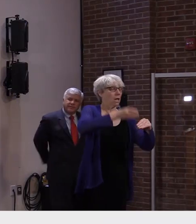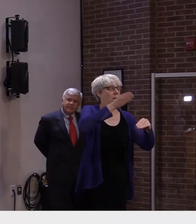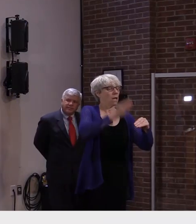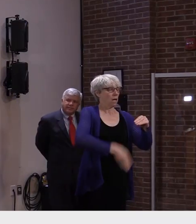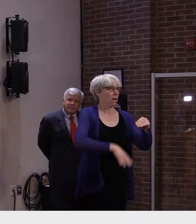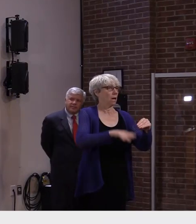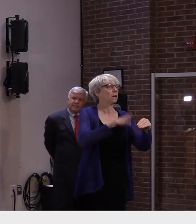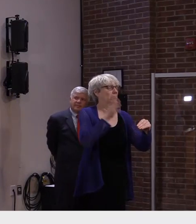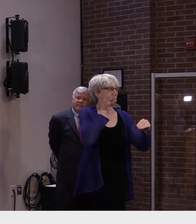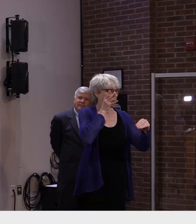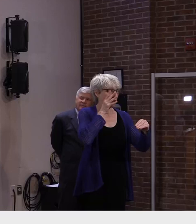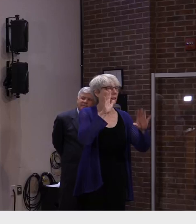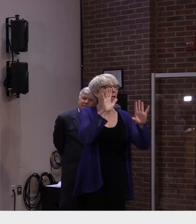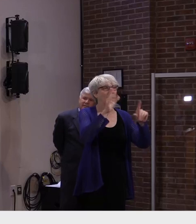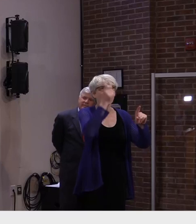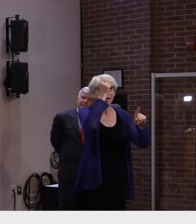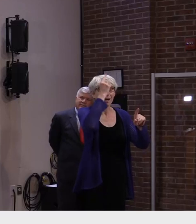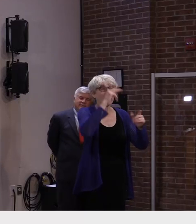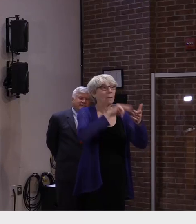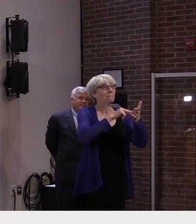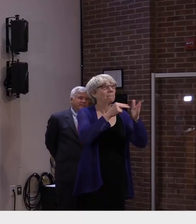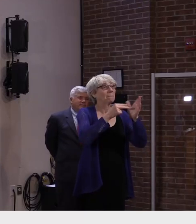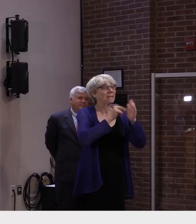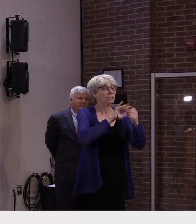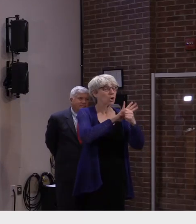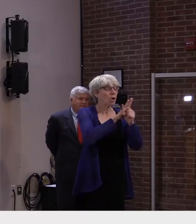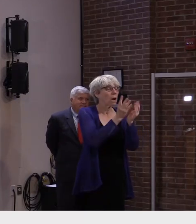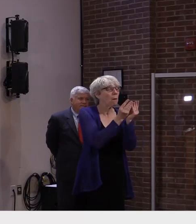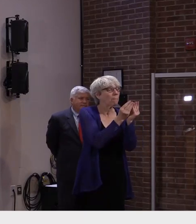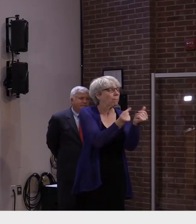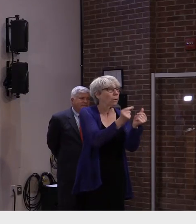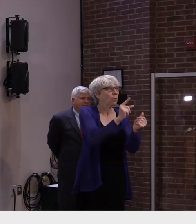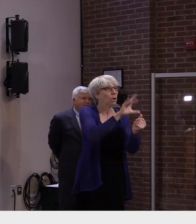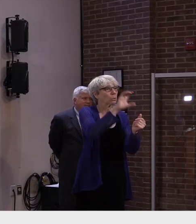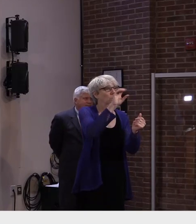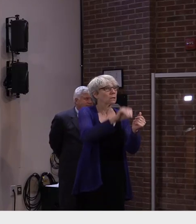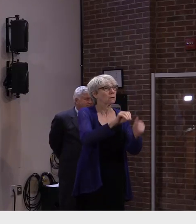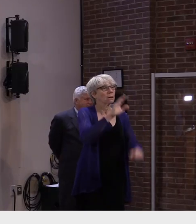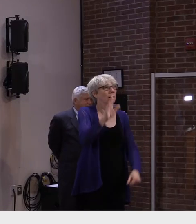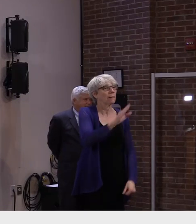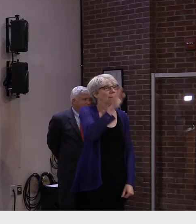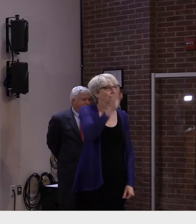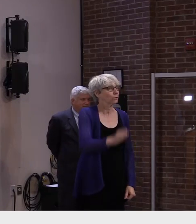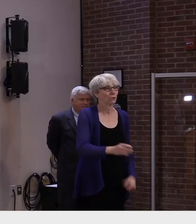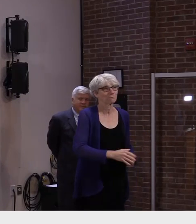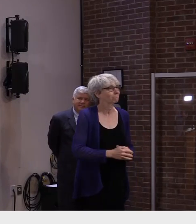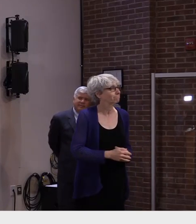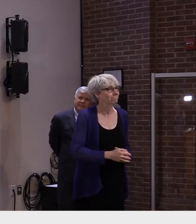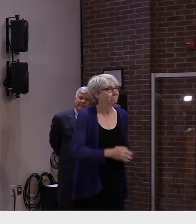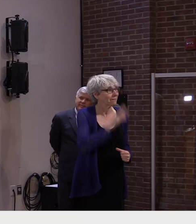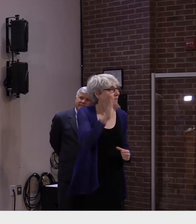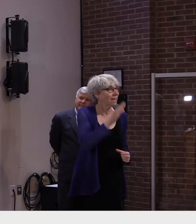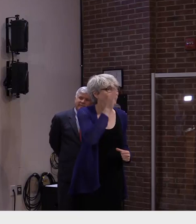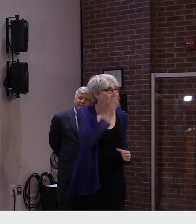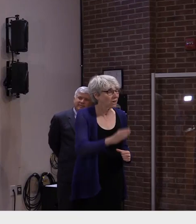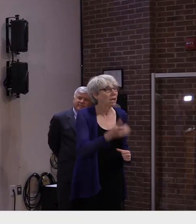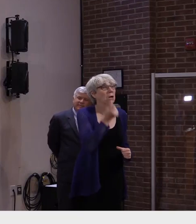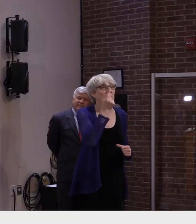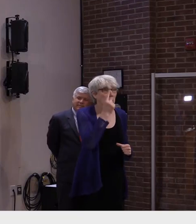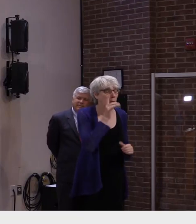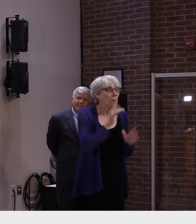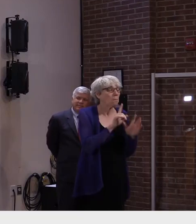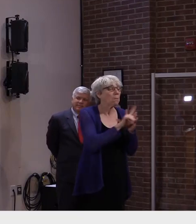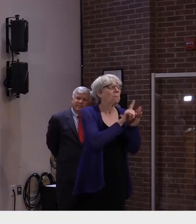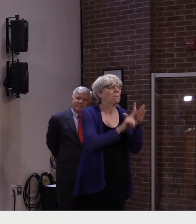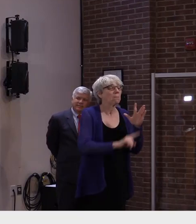it's not like coronavirus is going to disappear. Coronavirus is going to be here. Yes, there may be new variants, but